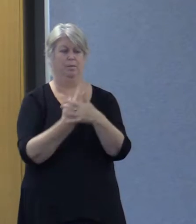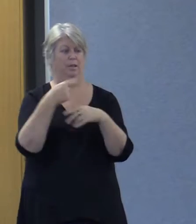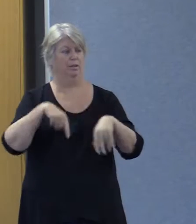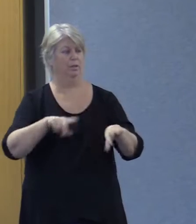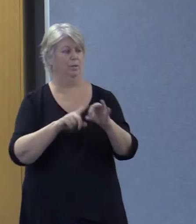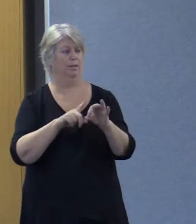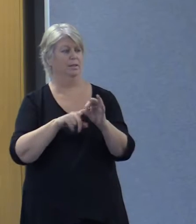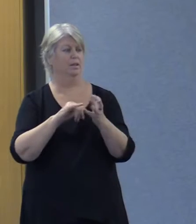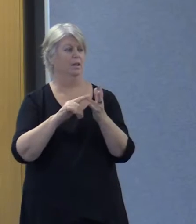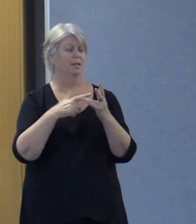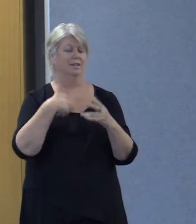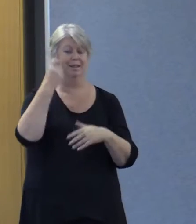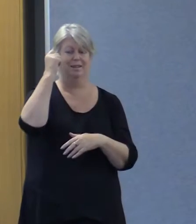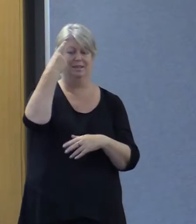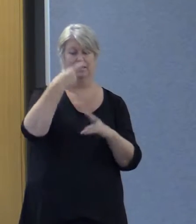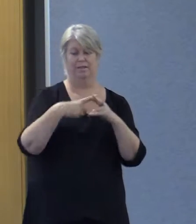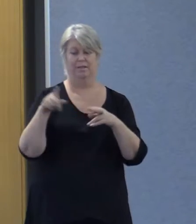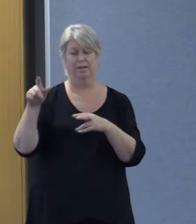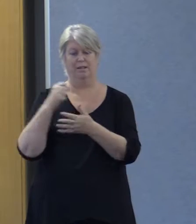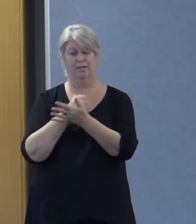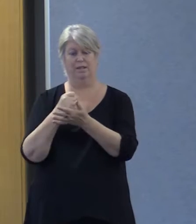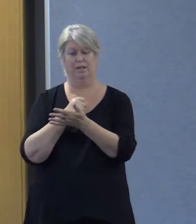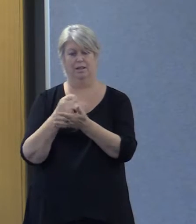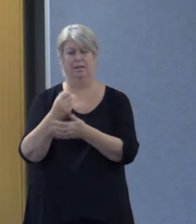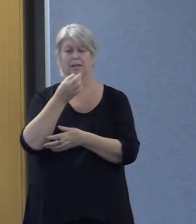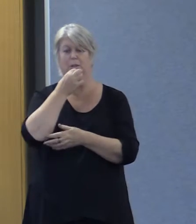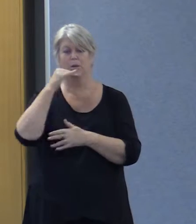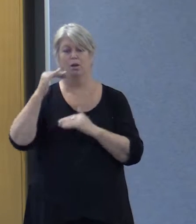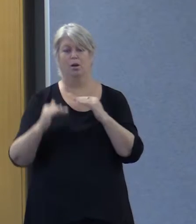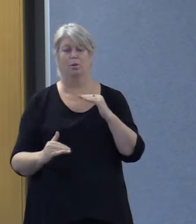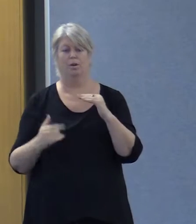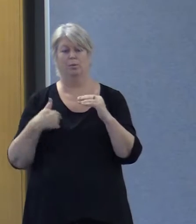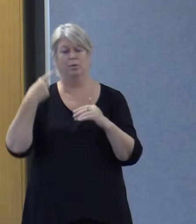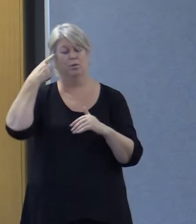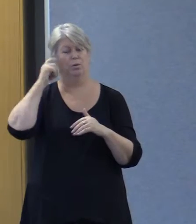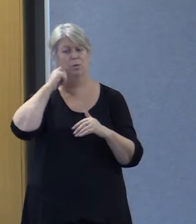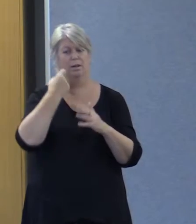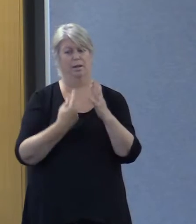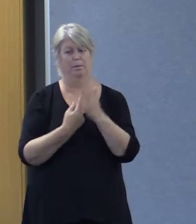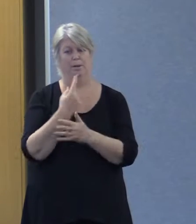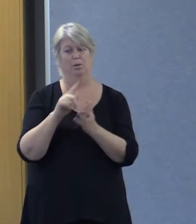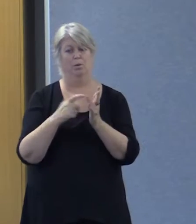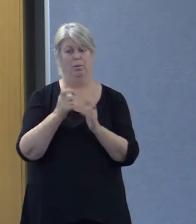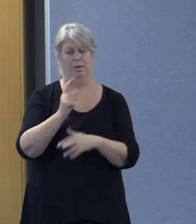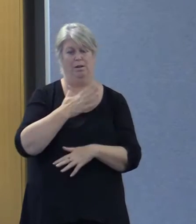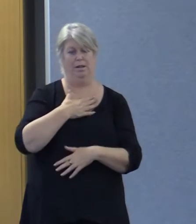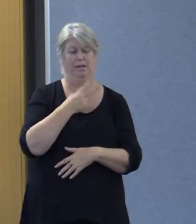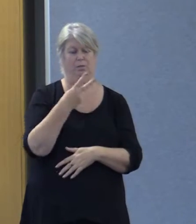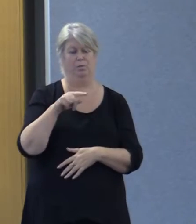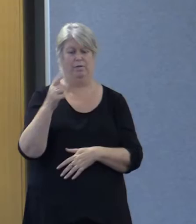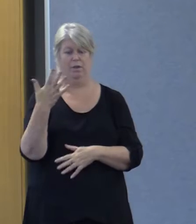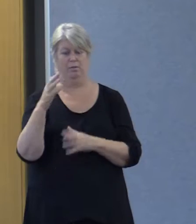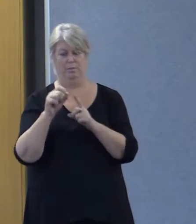So it's understandable that the figure is perhaps lower than what we would expect or would like at 2.5%.